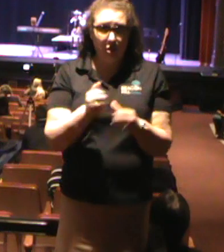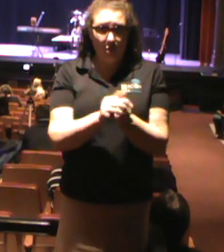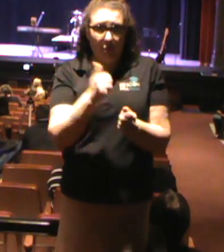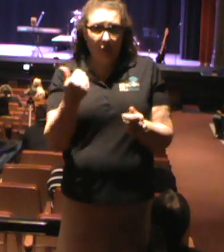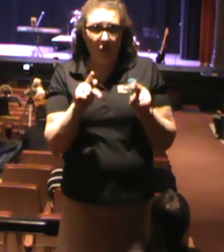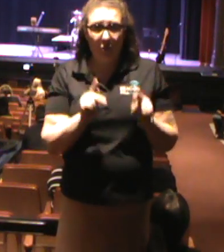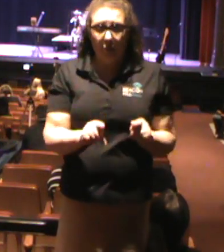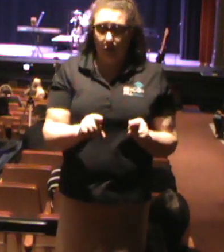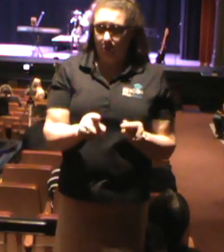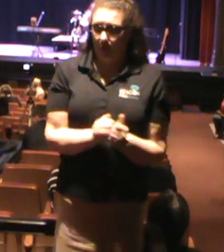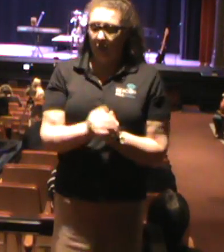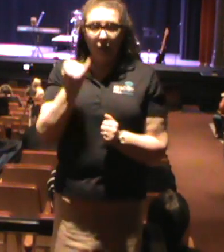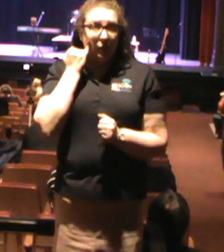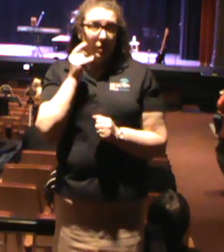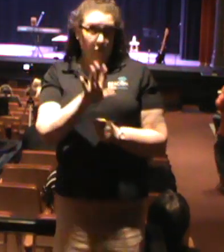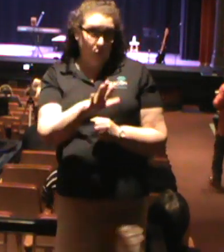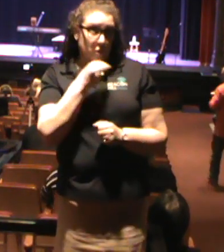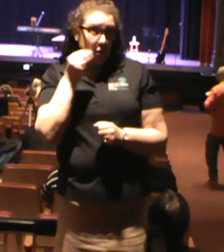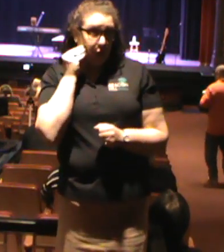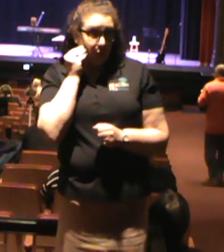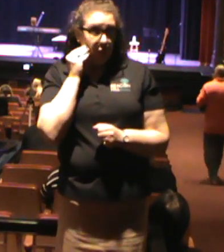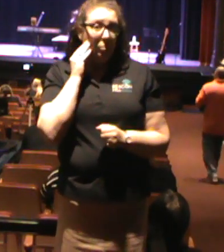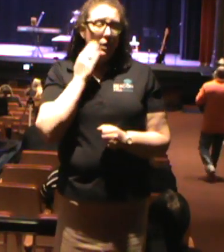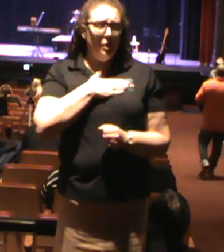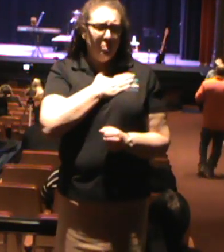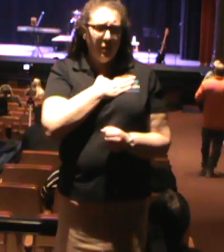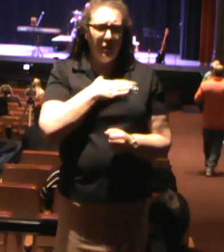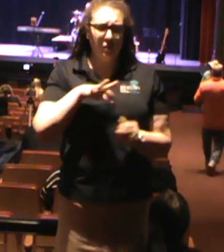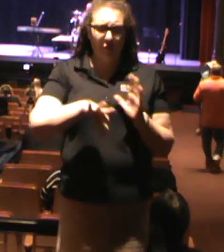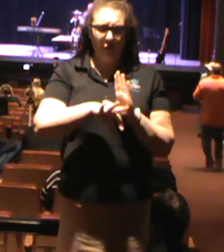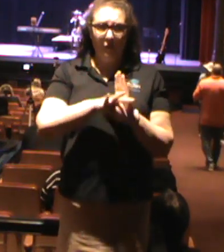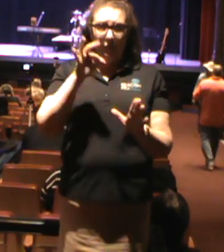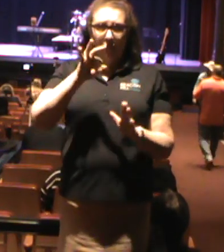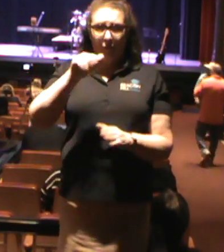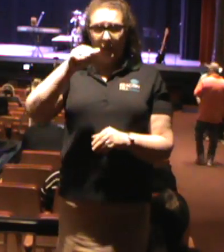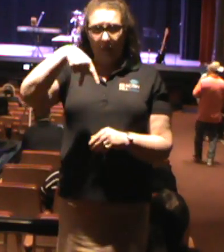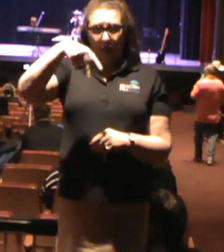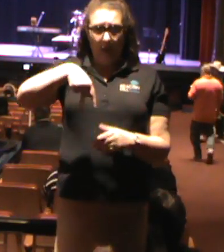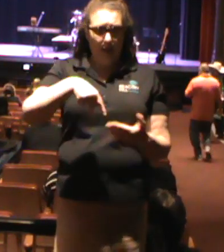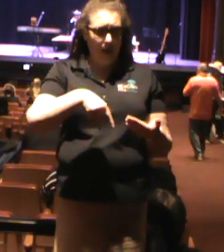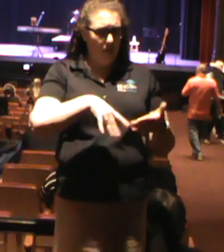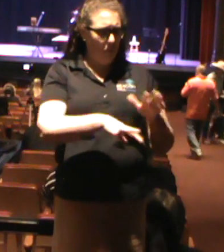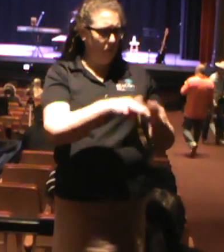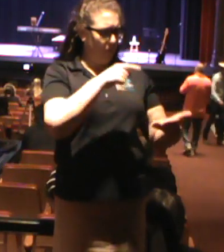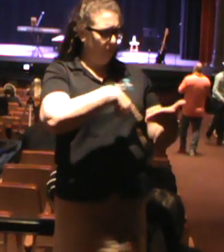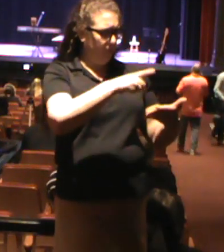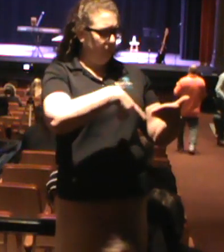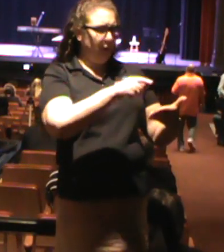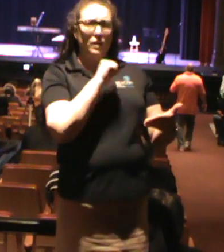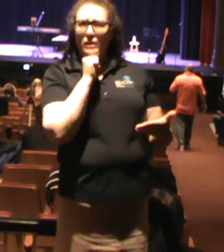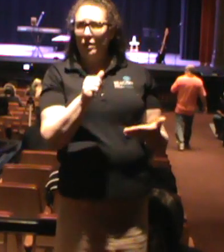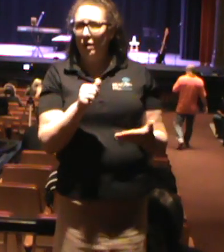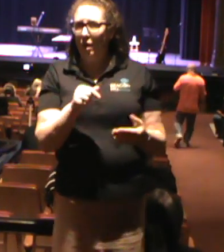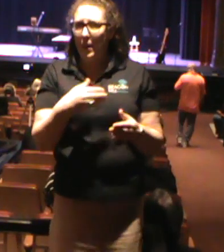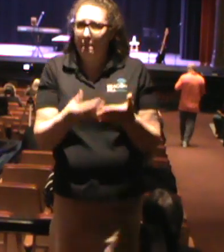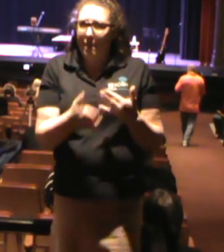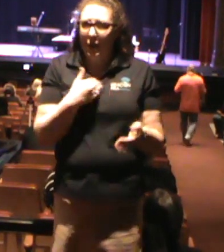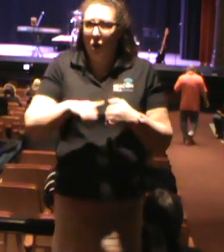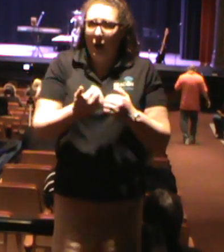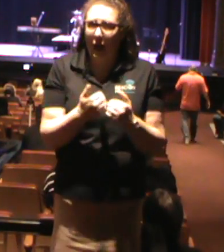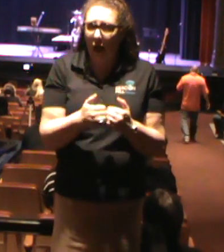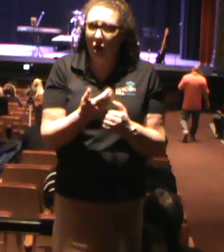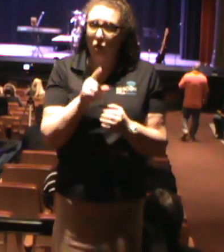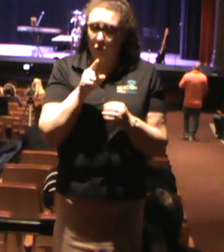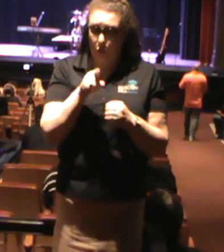to the Word, but get into the Word. I want you to follow along with what I'm preaching this morning. As I say almost every week, I cannot